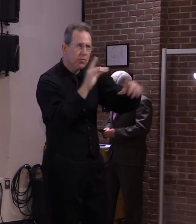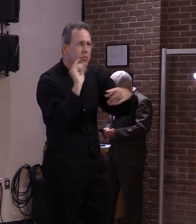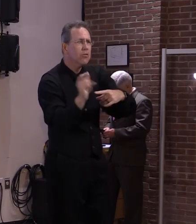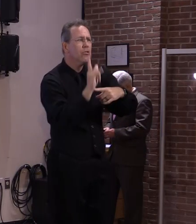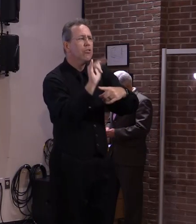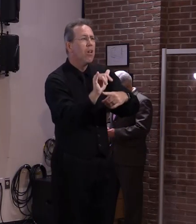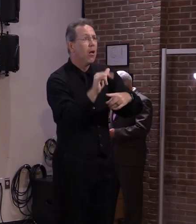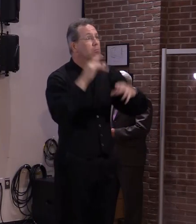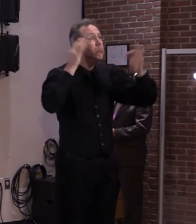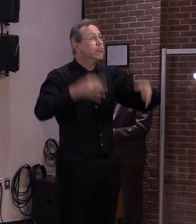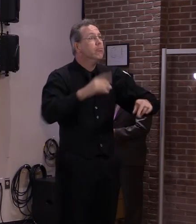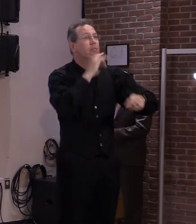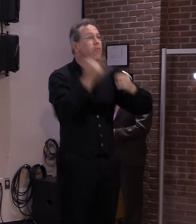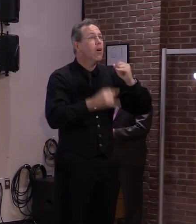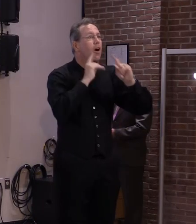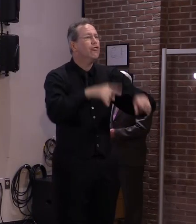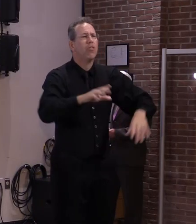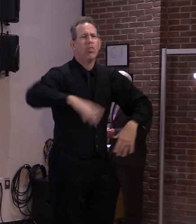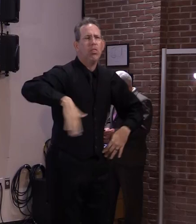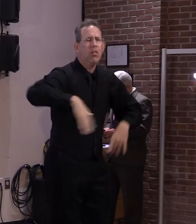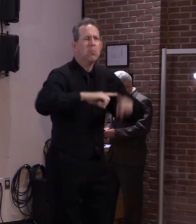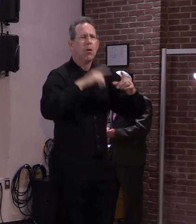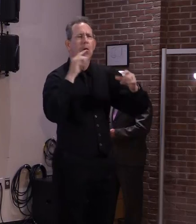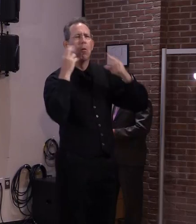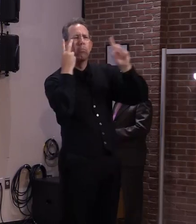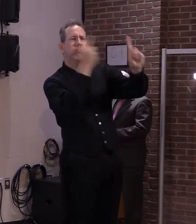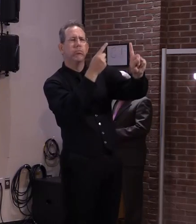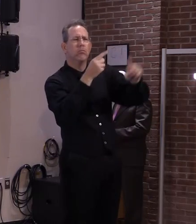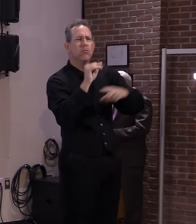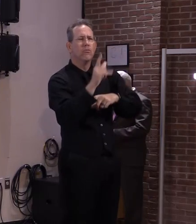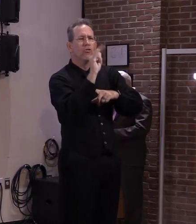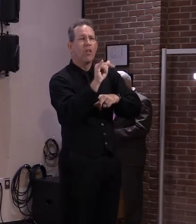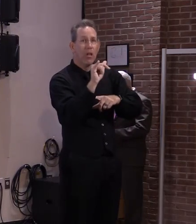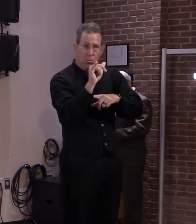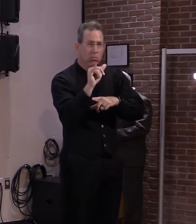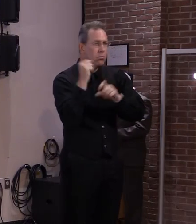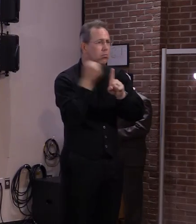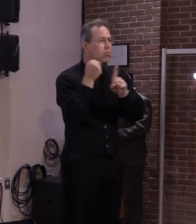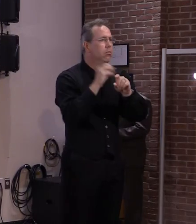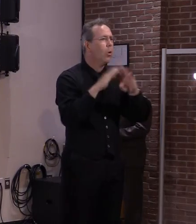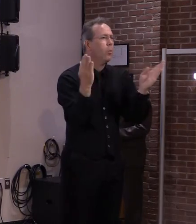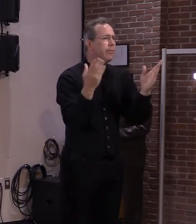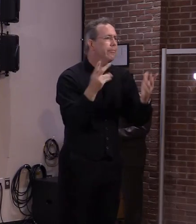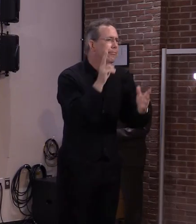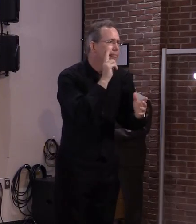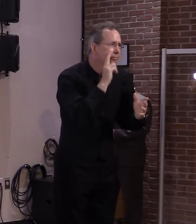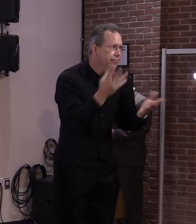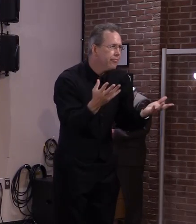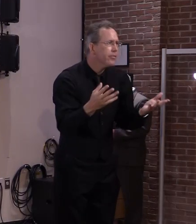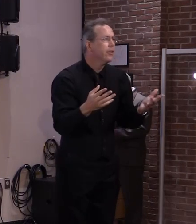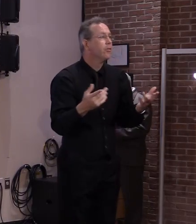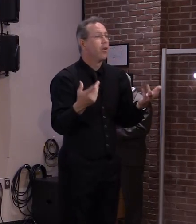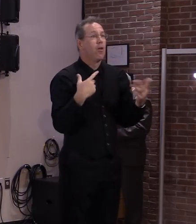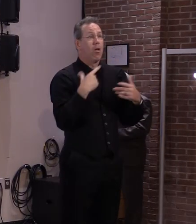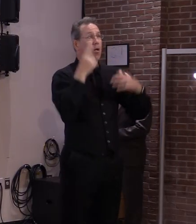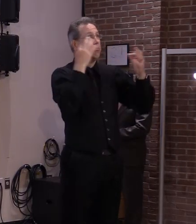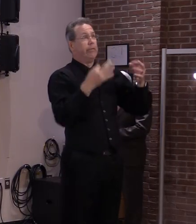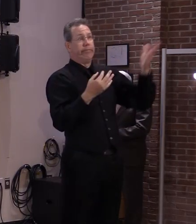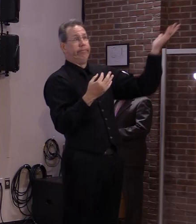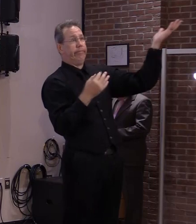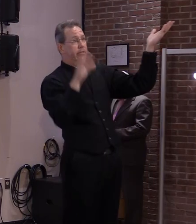happen because this really is up to Canadian officials and U.S. officials. But we keep the pressure up. We